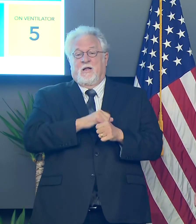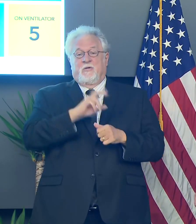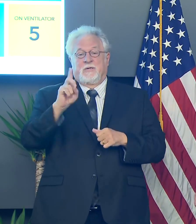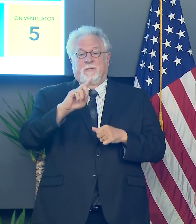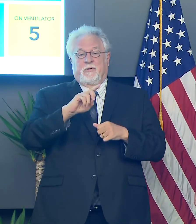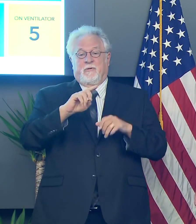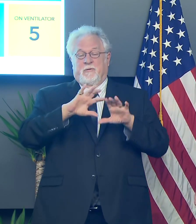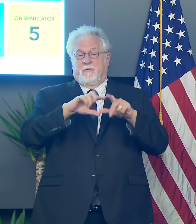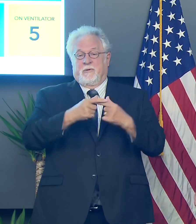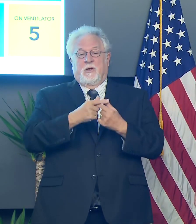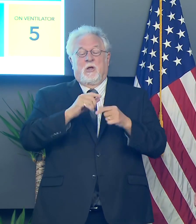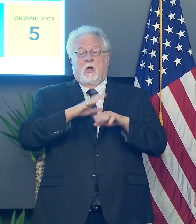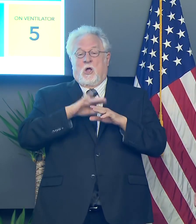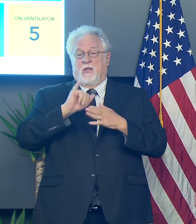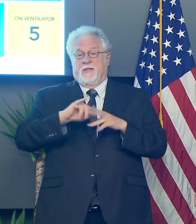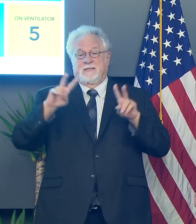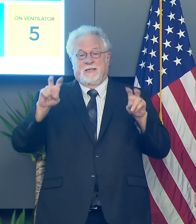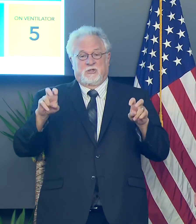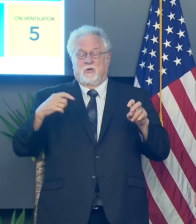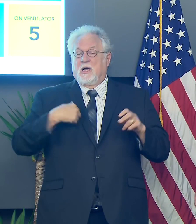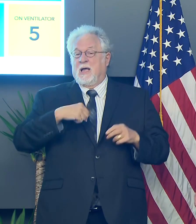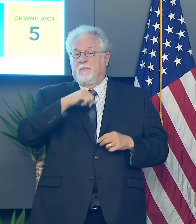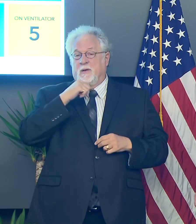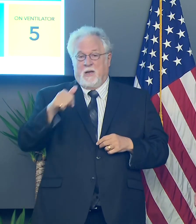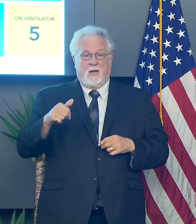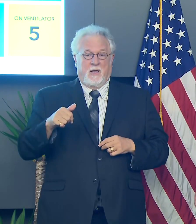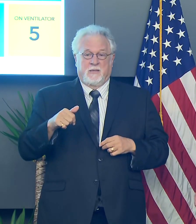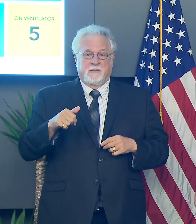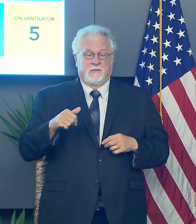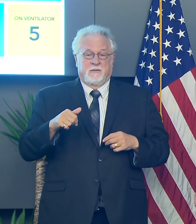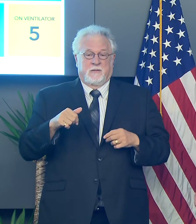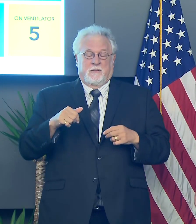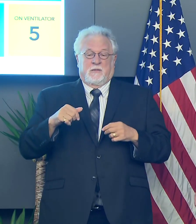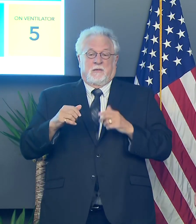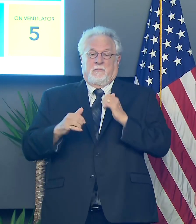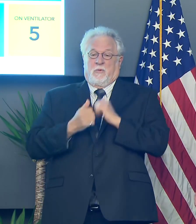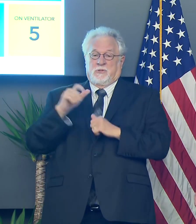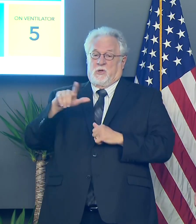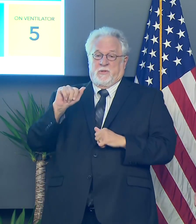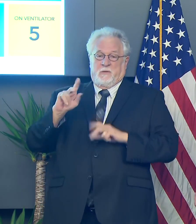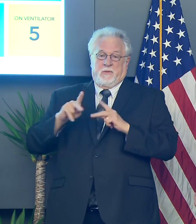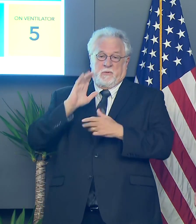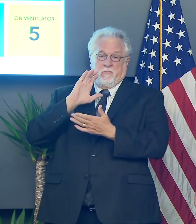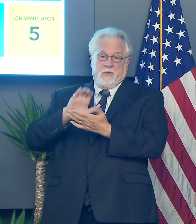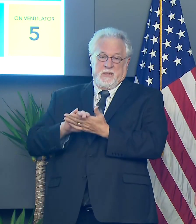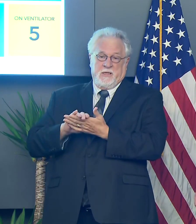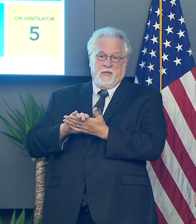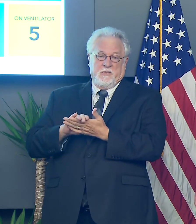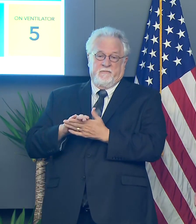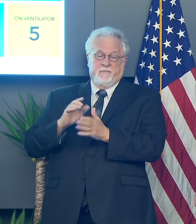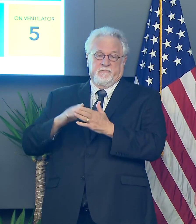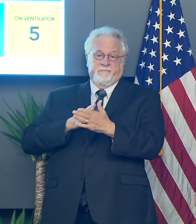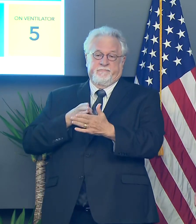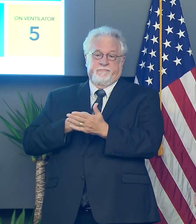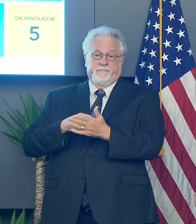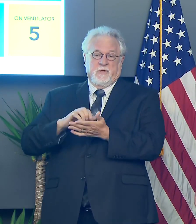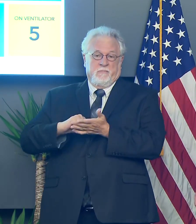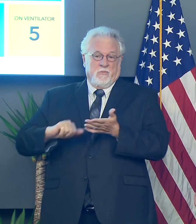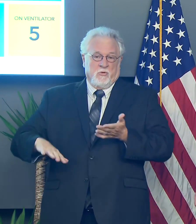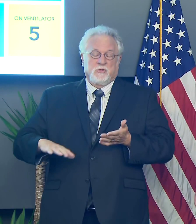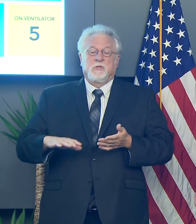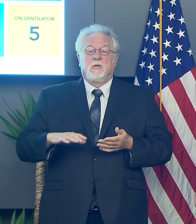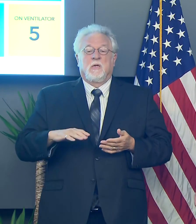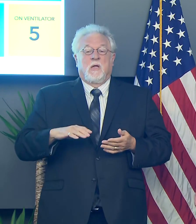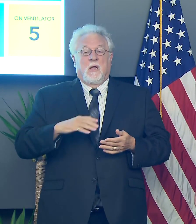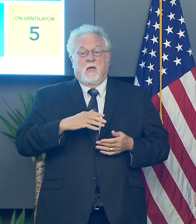and on this issue. Um, not out of step here with the vast majority of Louisianans. And I will tell you, uh, that as best